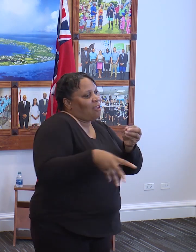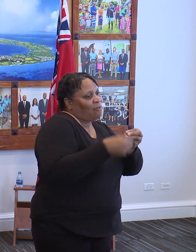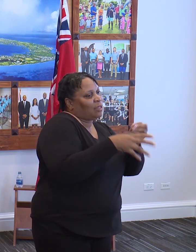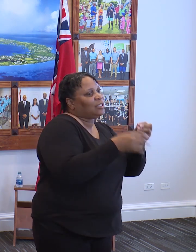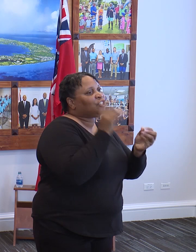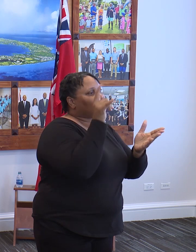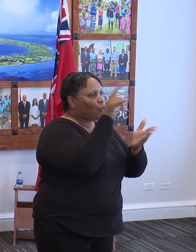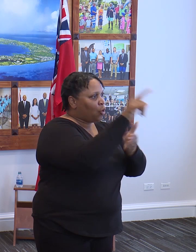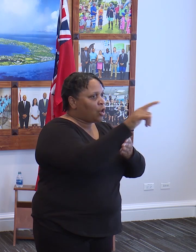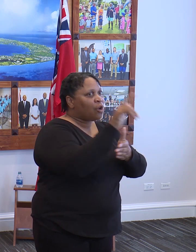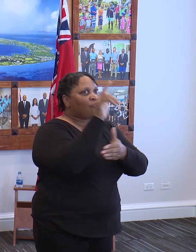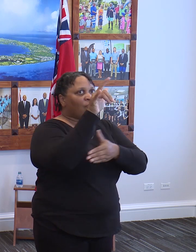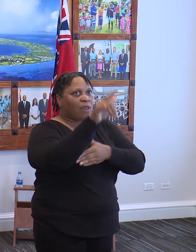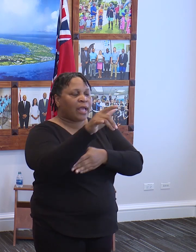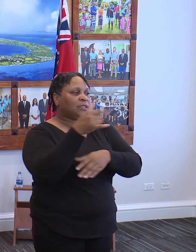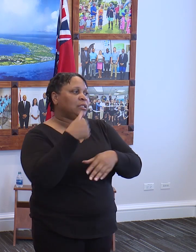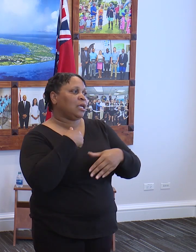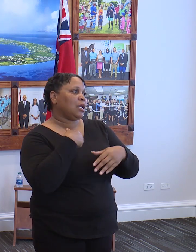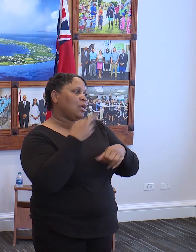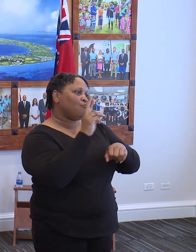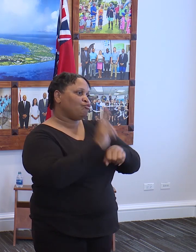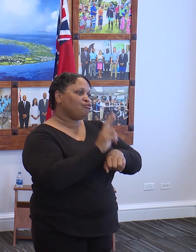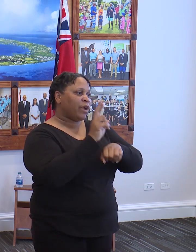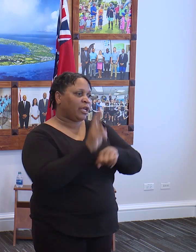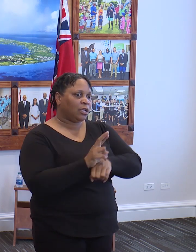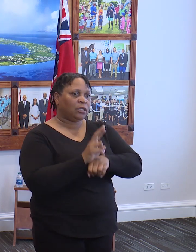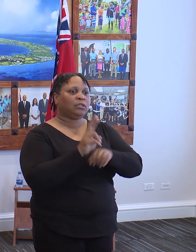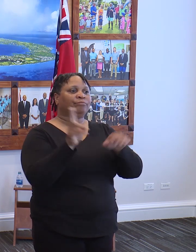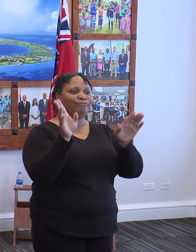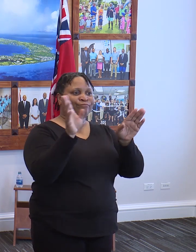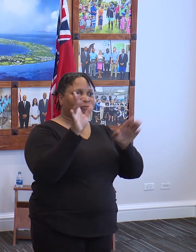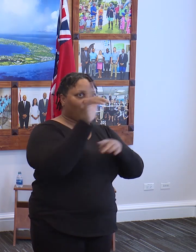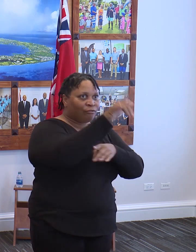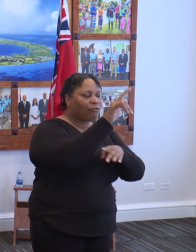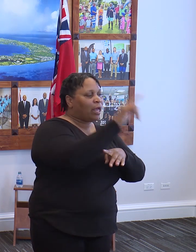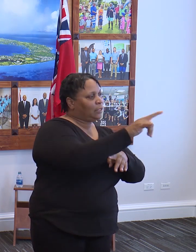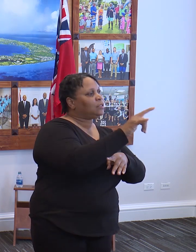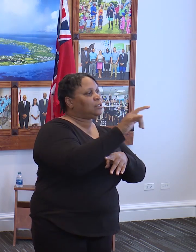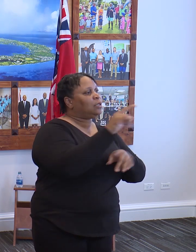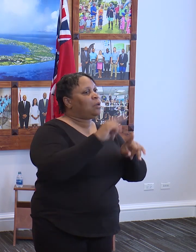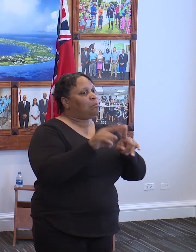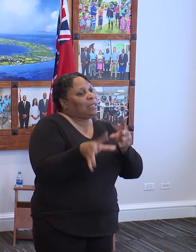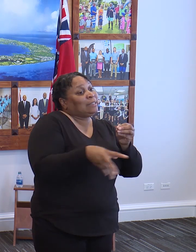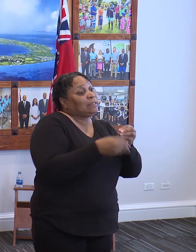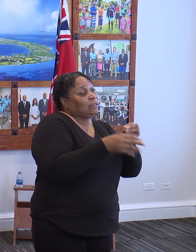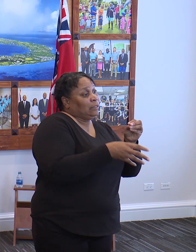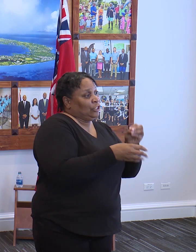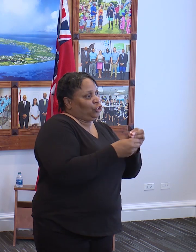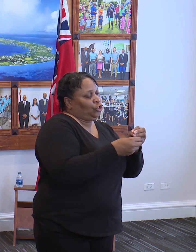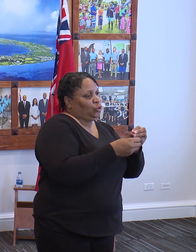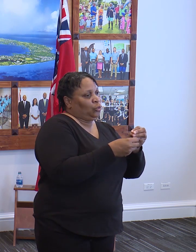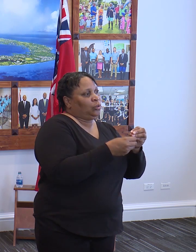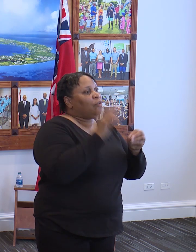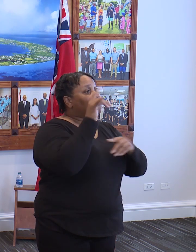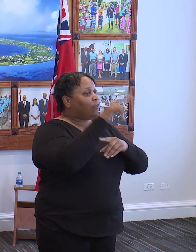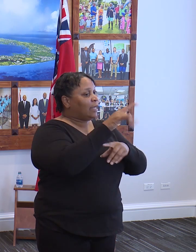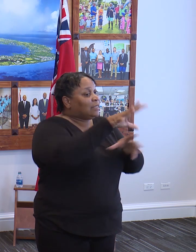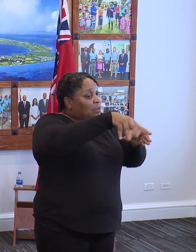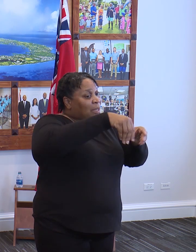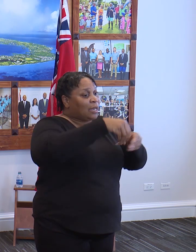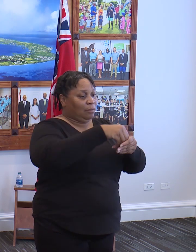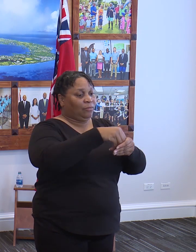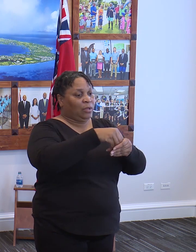we have to they've closed the airport to regular scheduled commercial traffic. They have additional flights and there is some conversation discussion